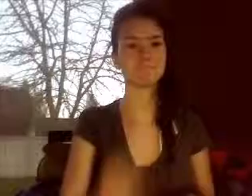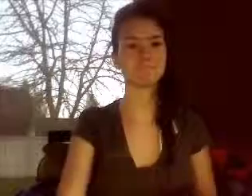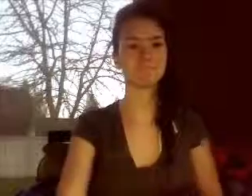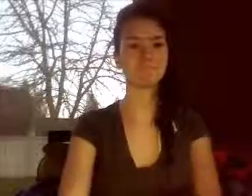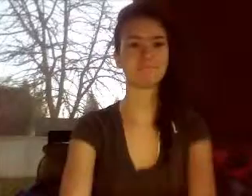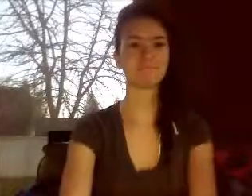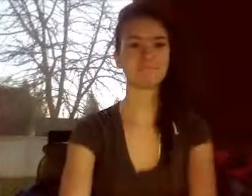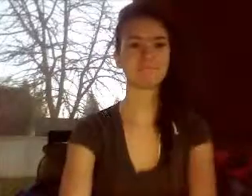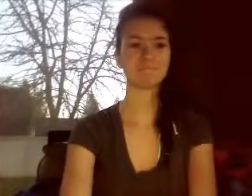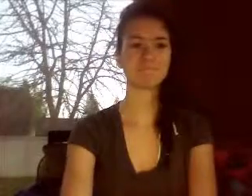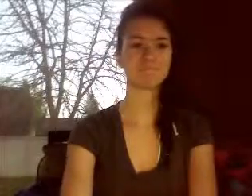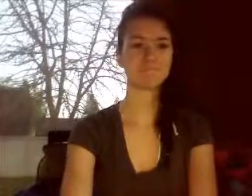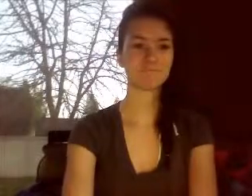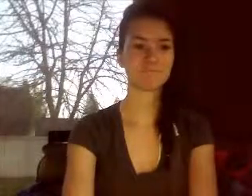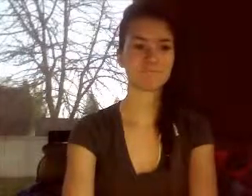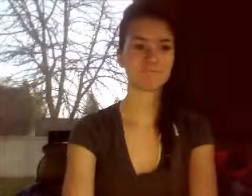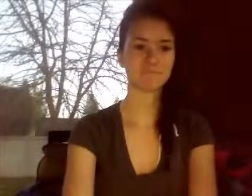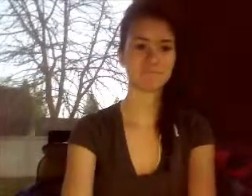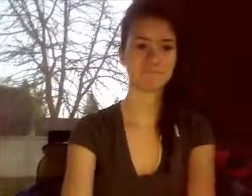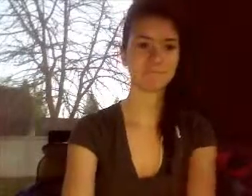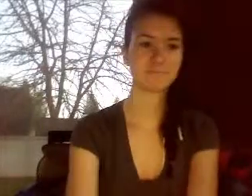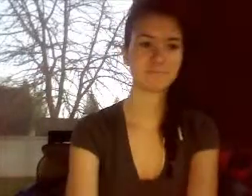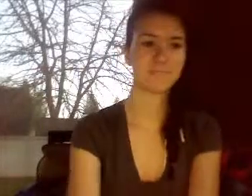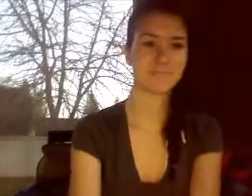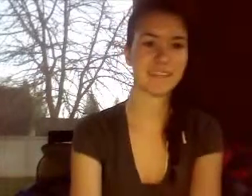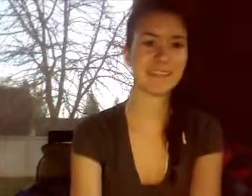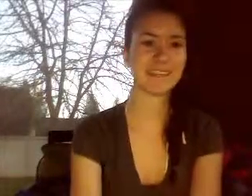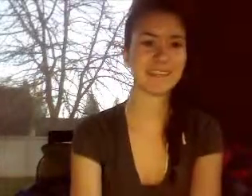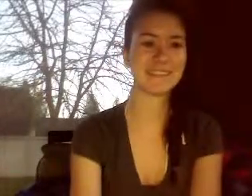that. Music Music Music Music Music you.